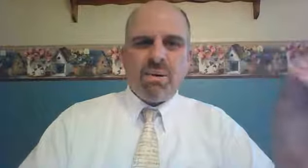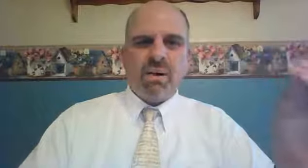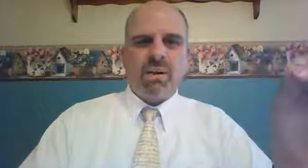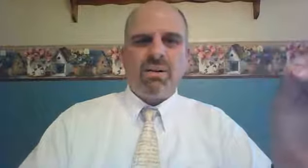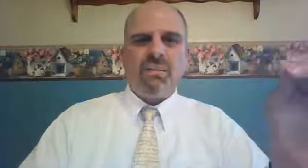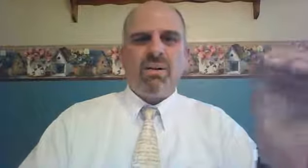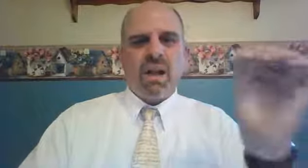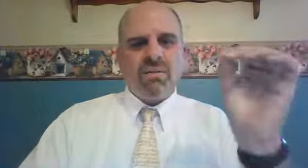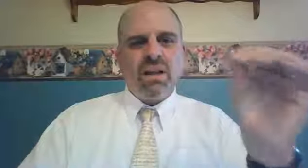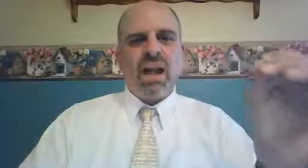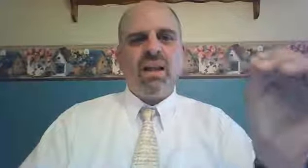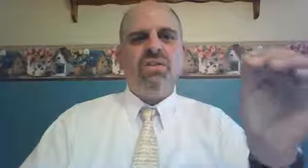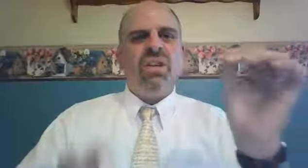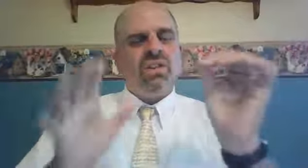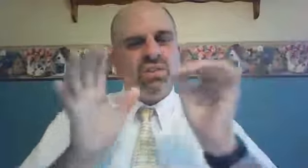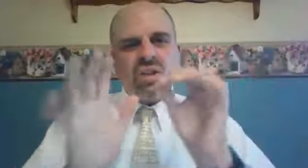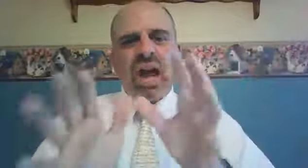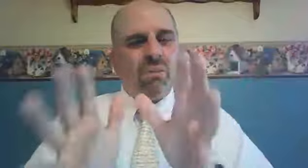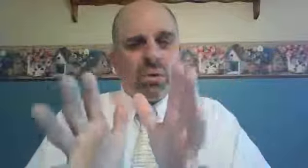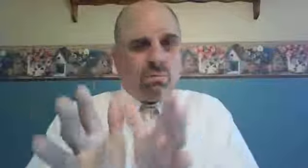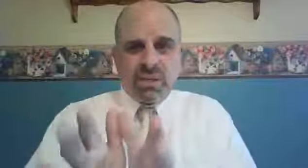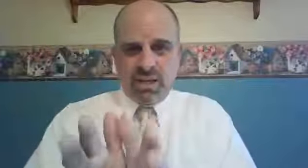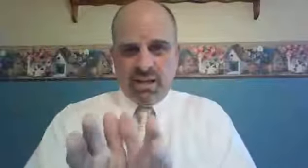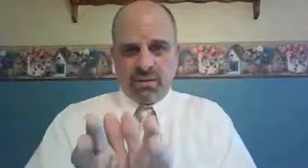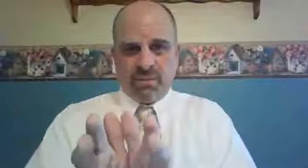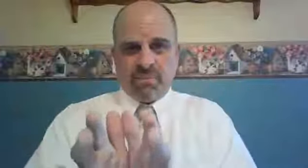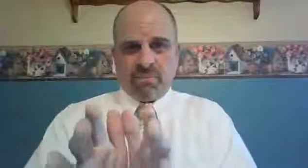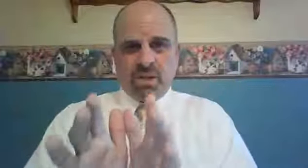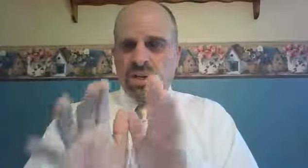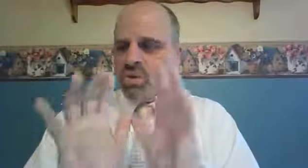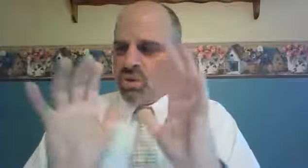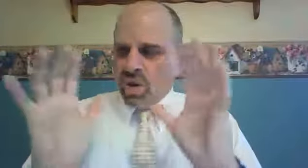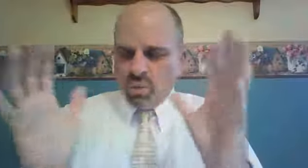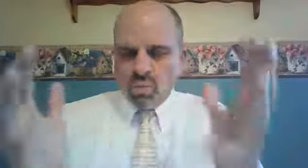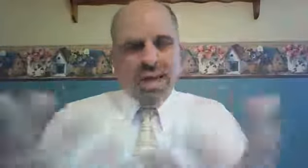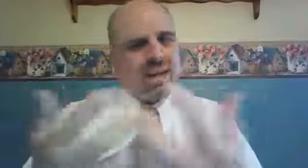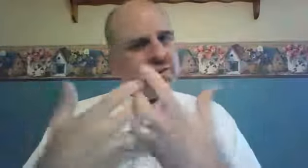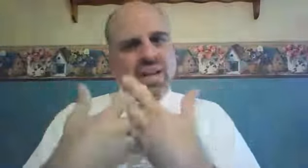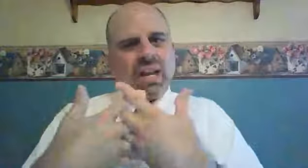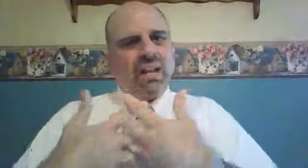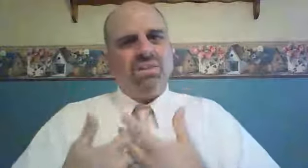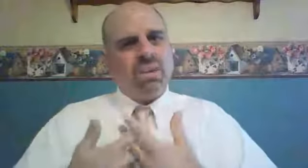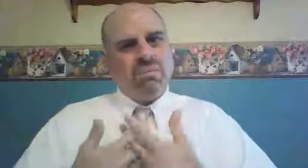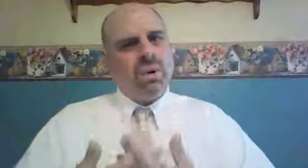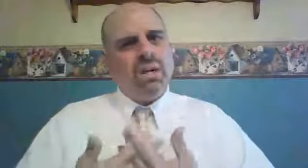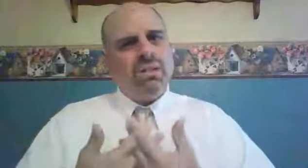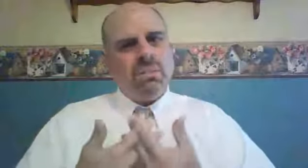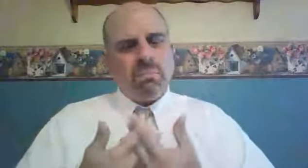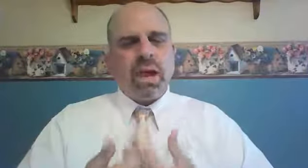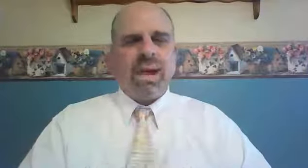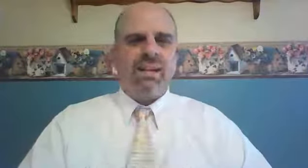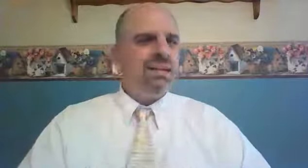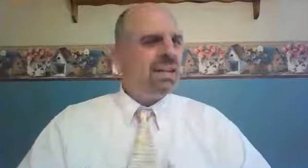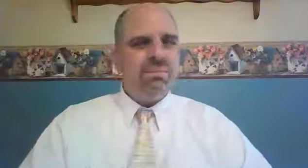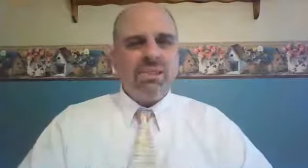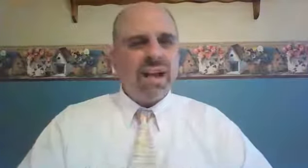part of God's sovereign plan to reconcile us and bring us back to himself.